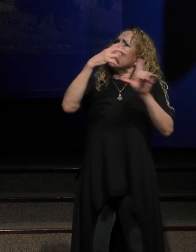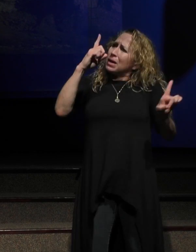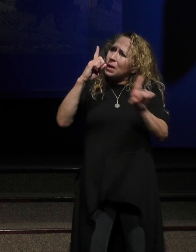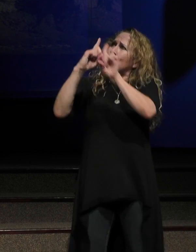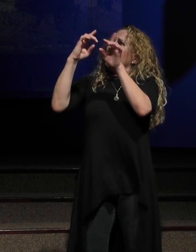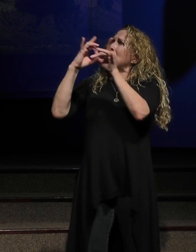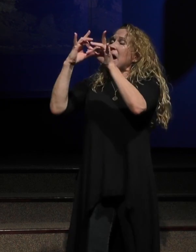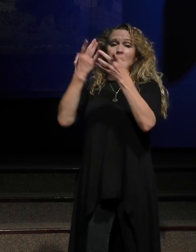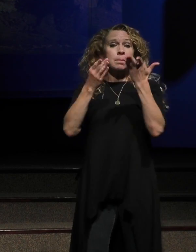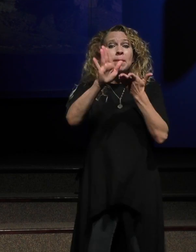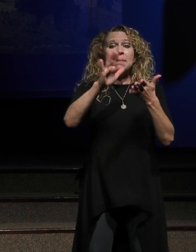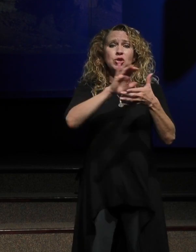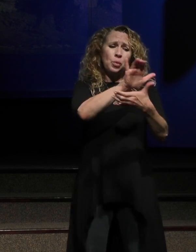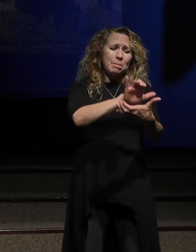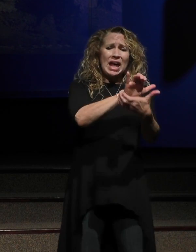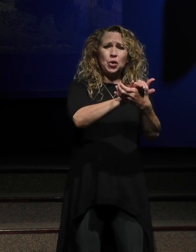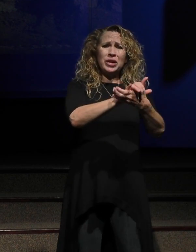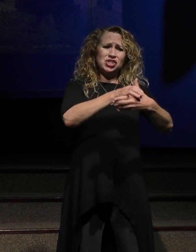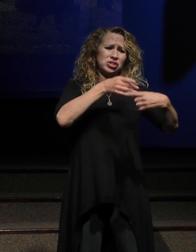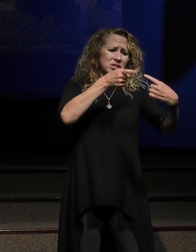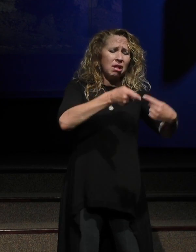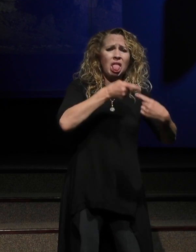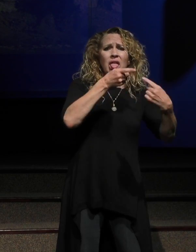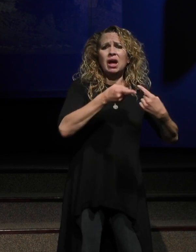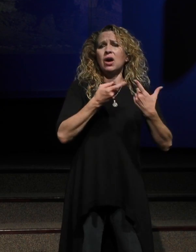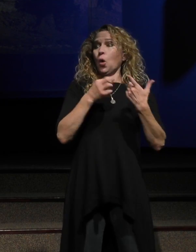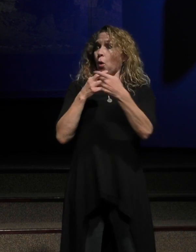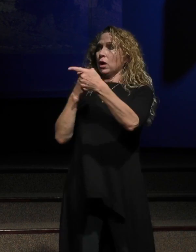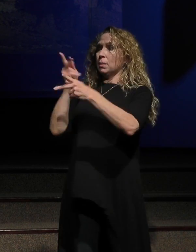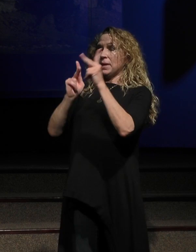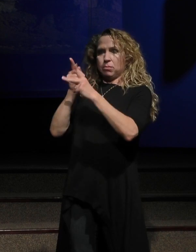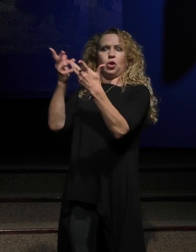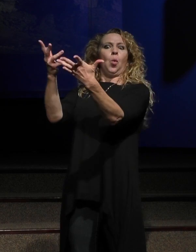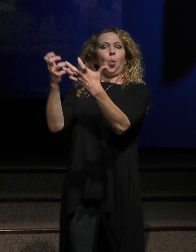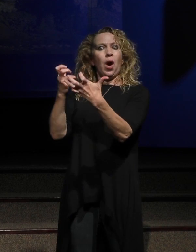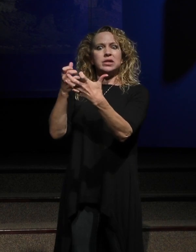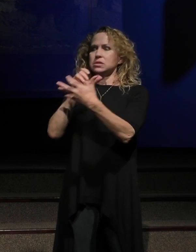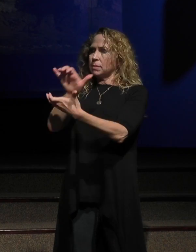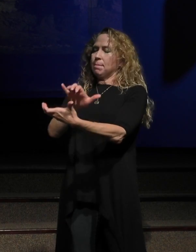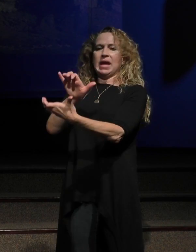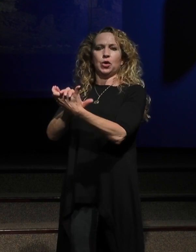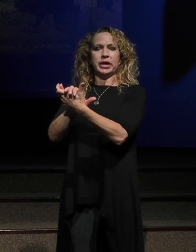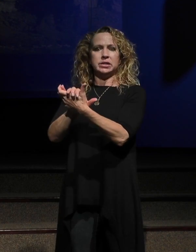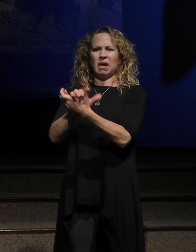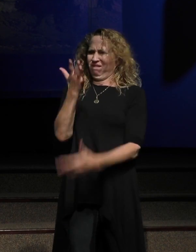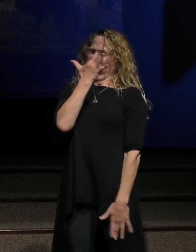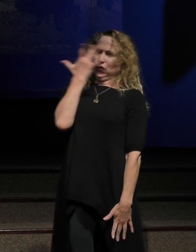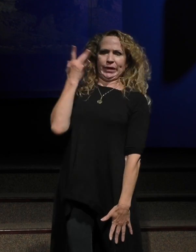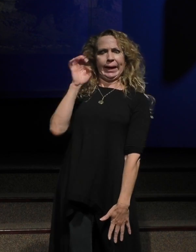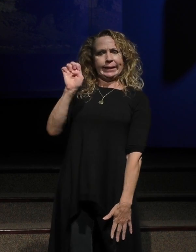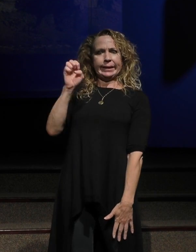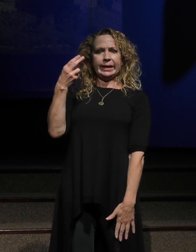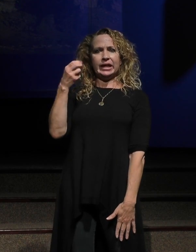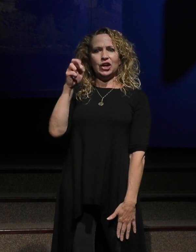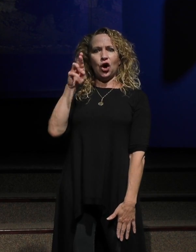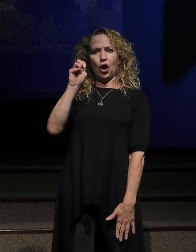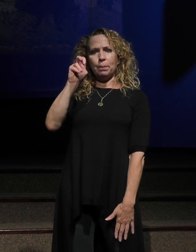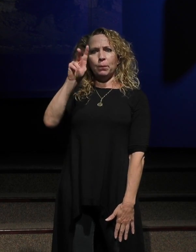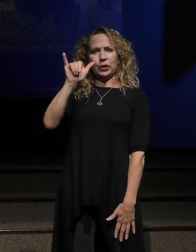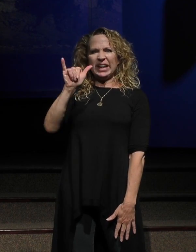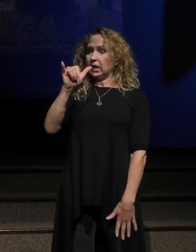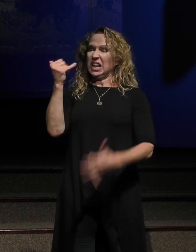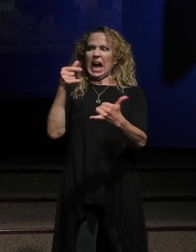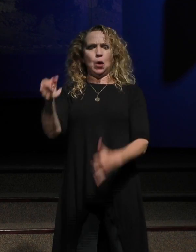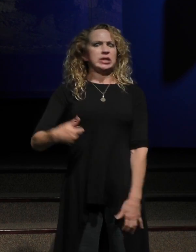to be fixed or, or there are people that, that want to be married and, hey, forget eHarmony.com, it's, it's, it's ringbyspring